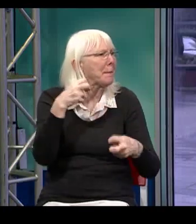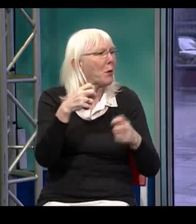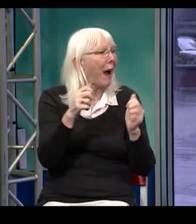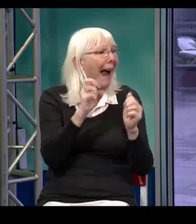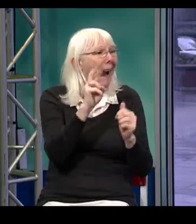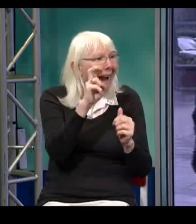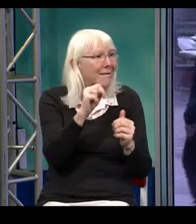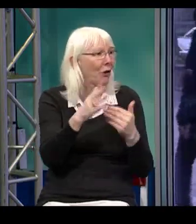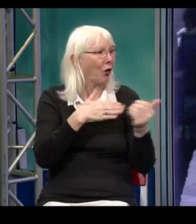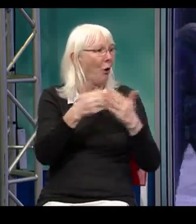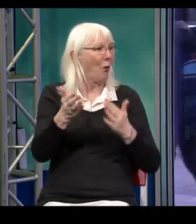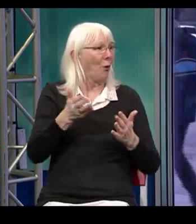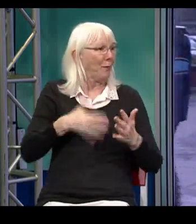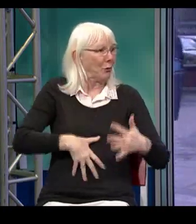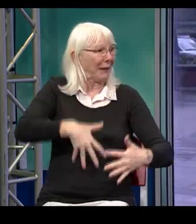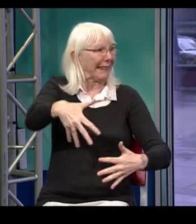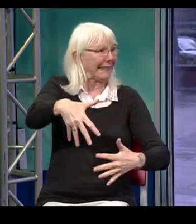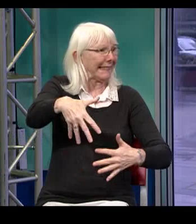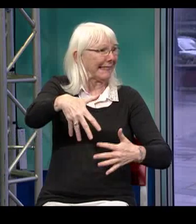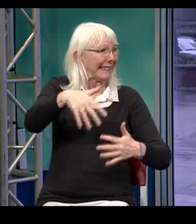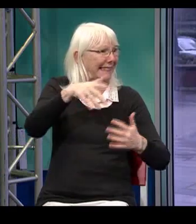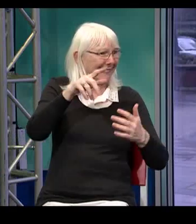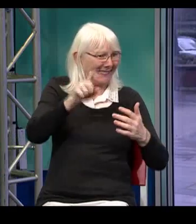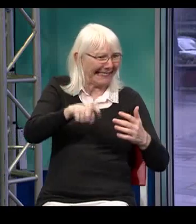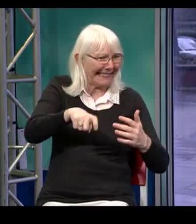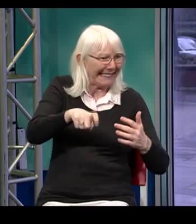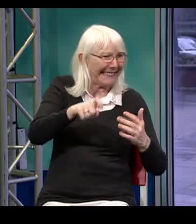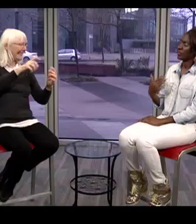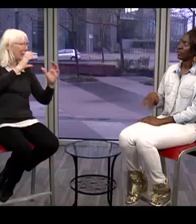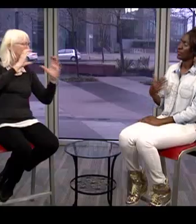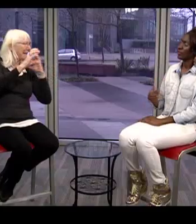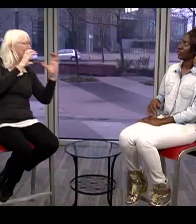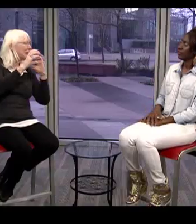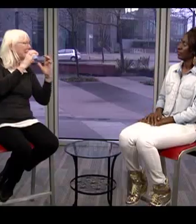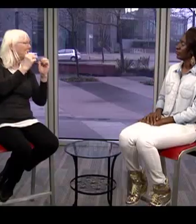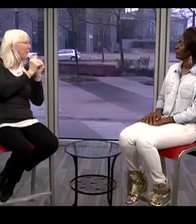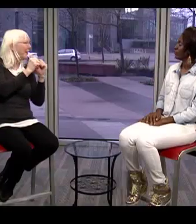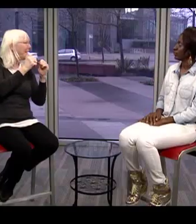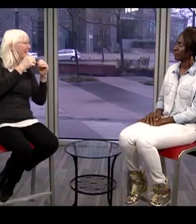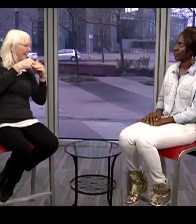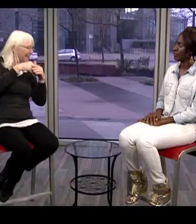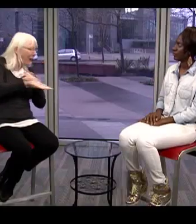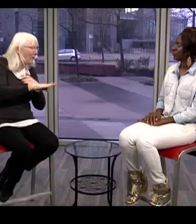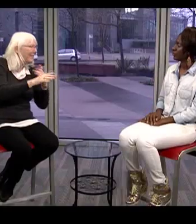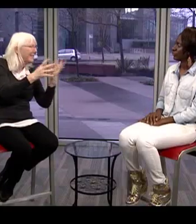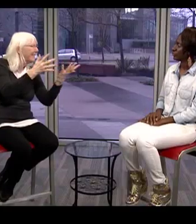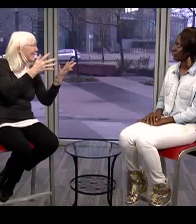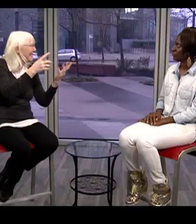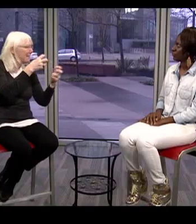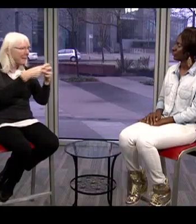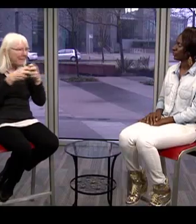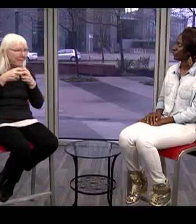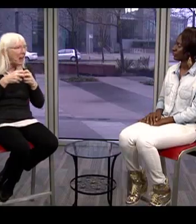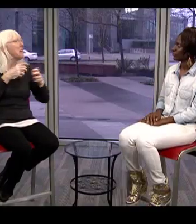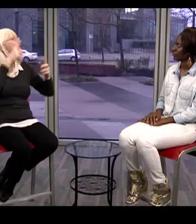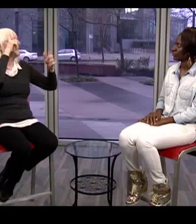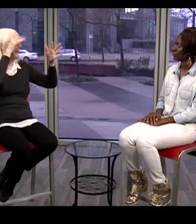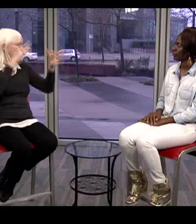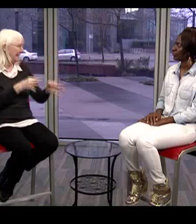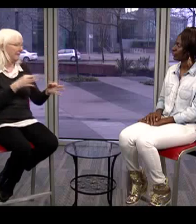and they all got together and tried to figure out a way to fix this. You know, for instance, if someone's pregnant and they